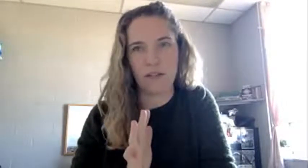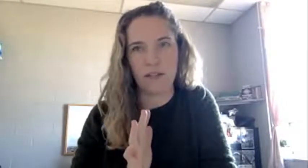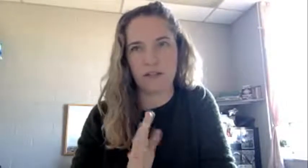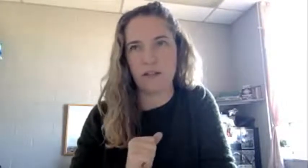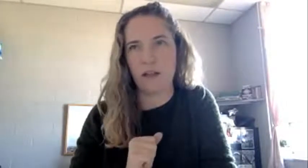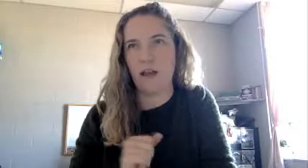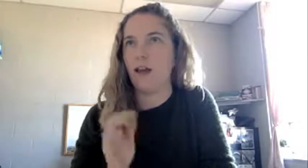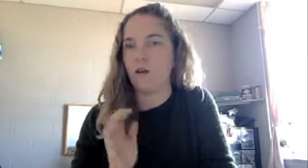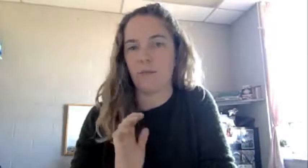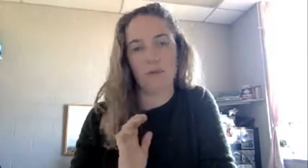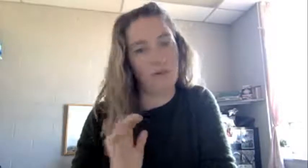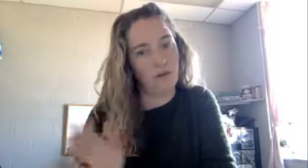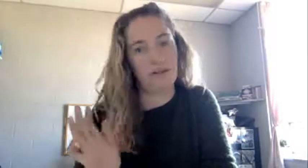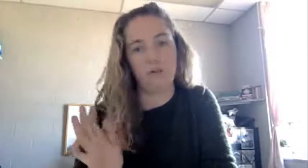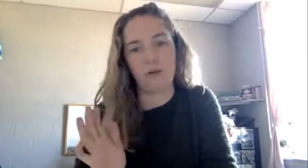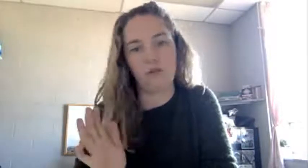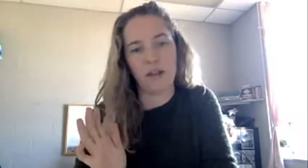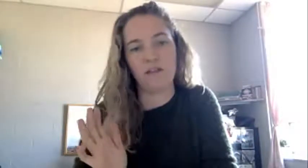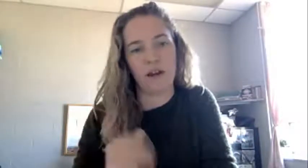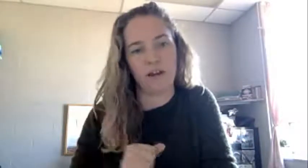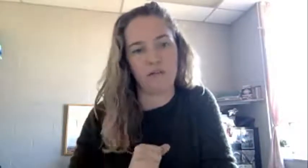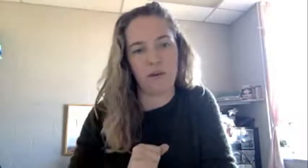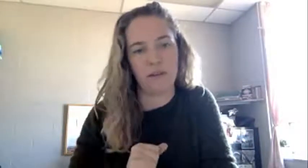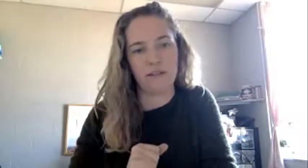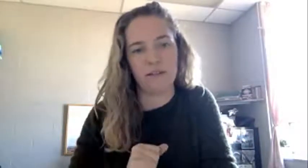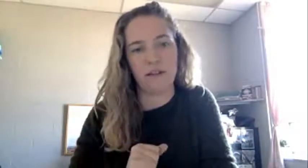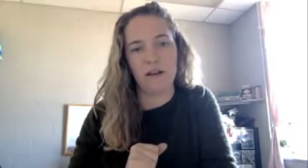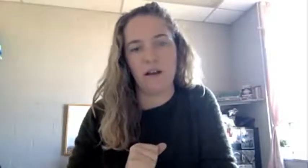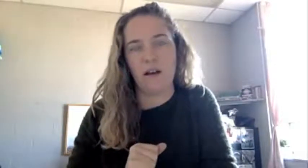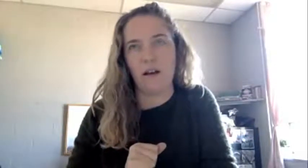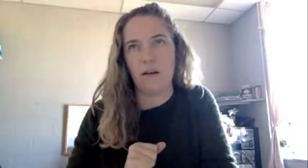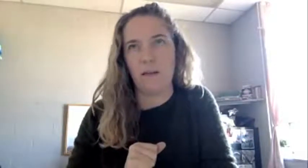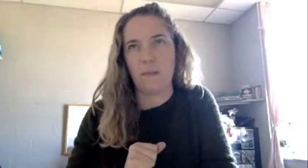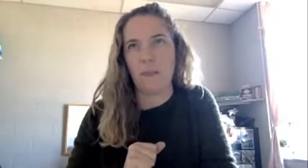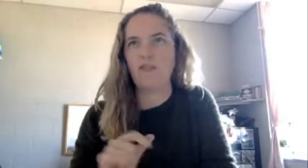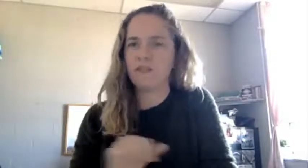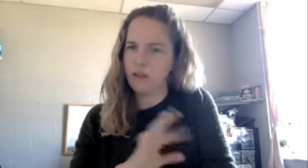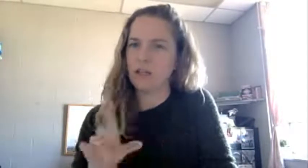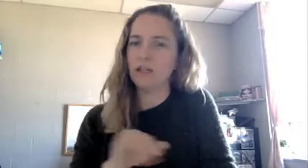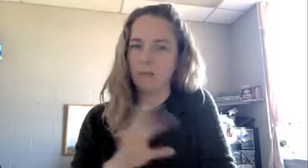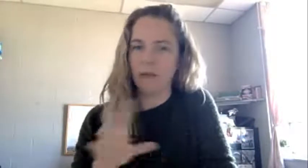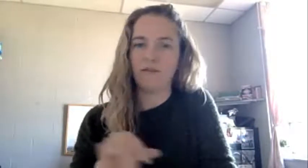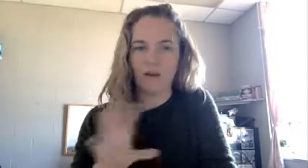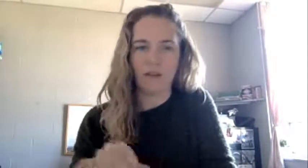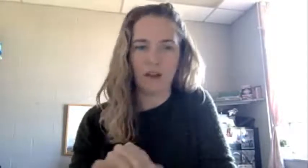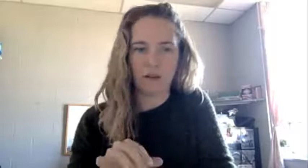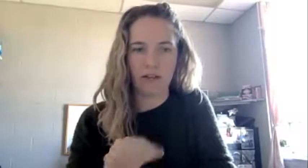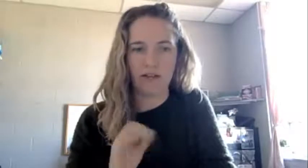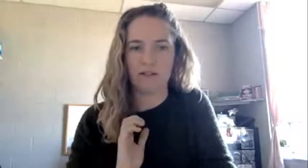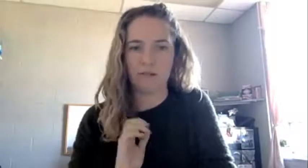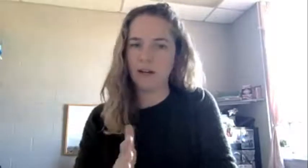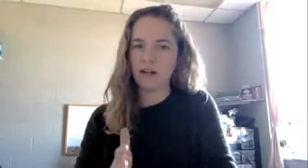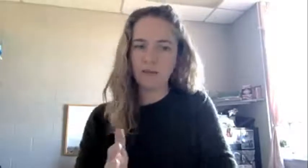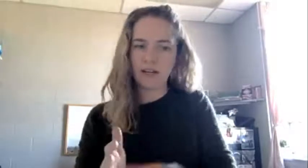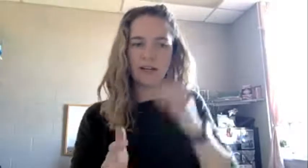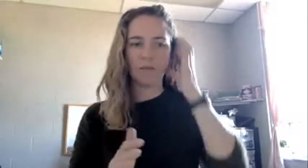and you can also do a creative writing focus. And you still got a little bit of all of the other classes. But I ended up taking the